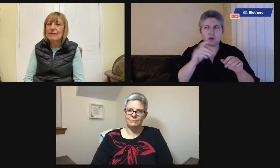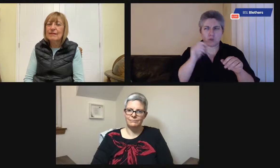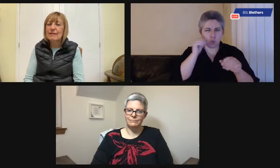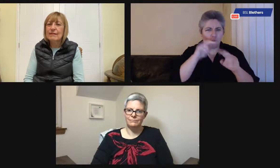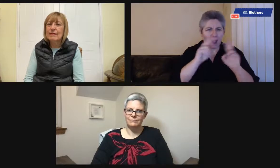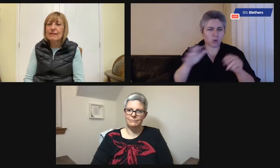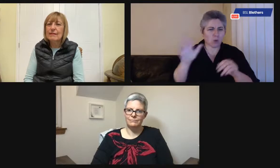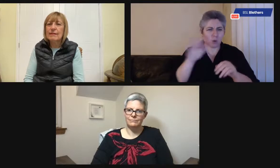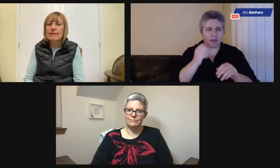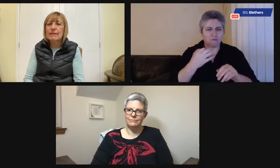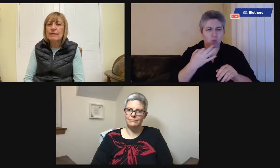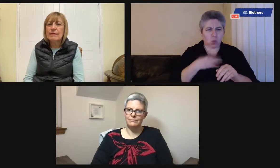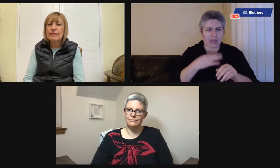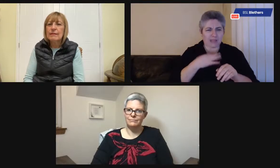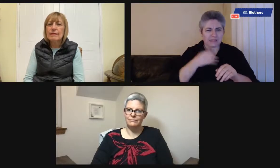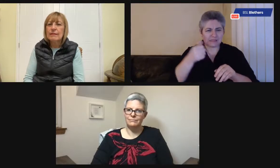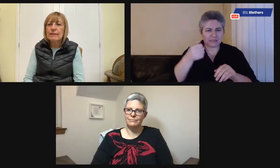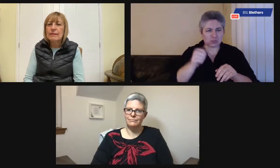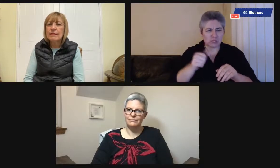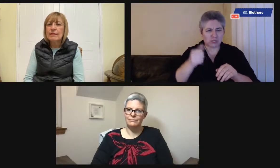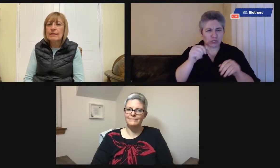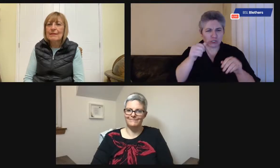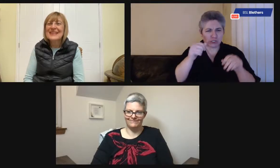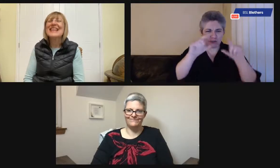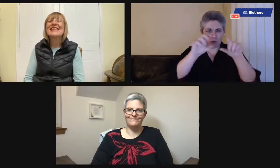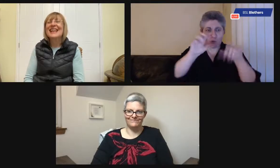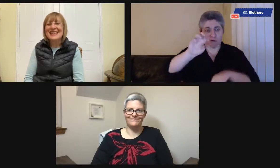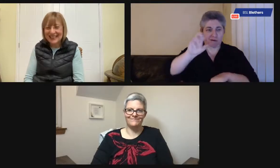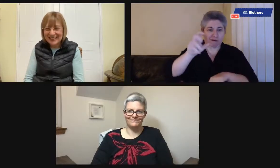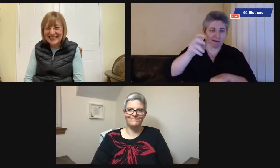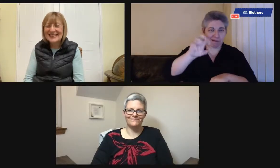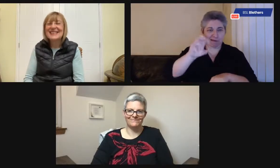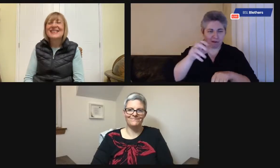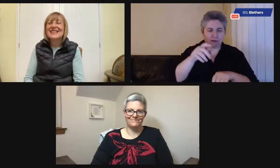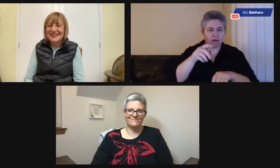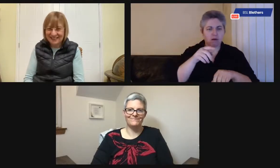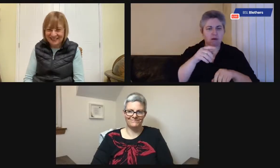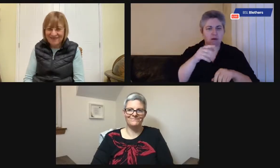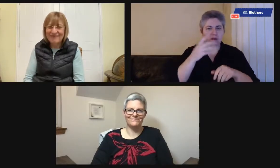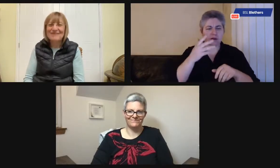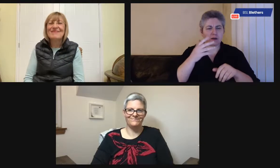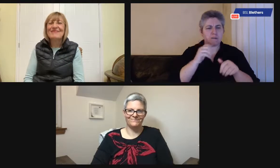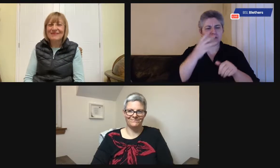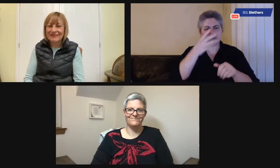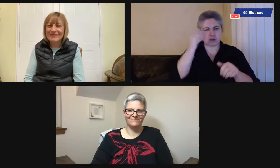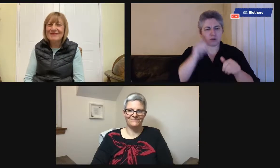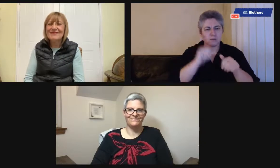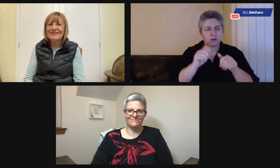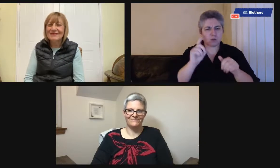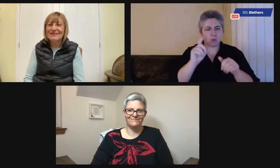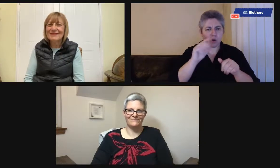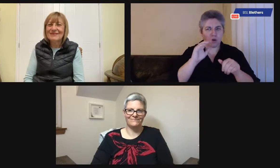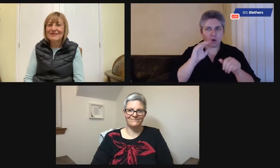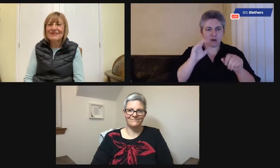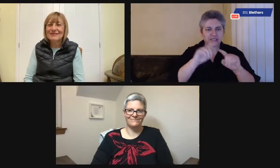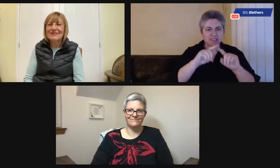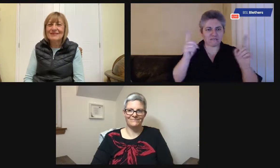Okay, and finally, everybody knows there are white switches on the wall for lights and so on.